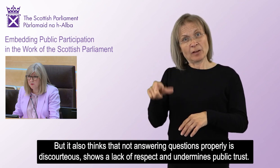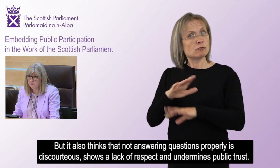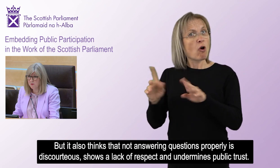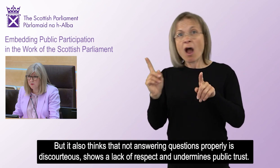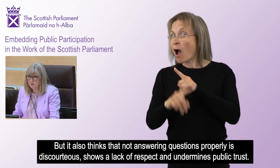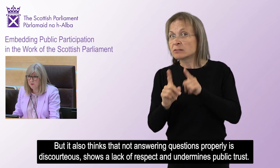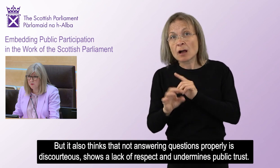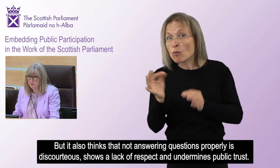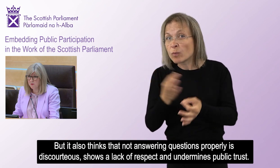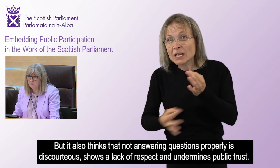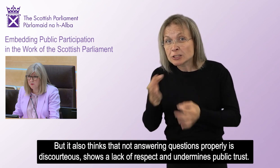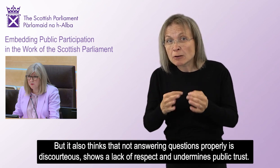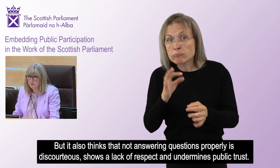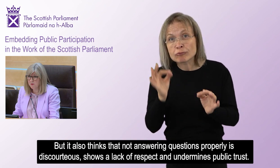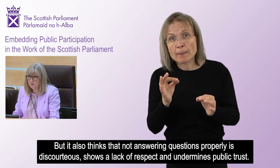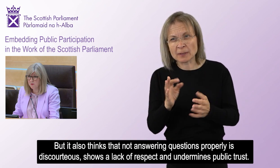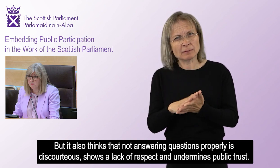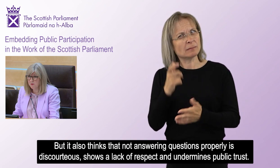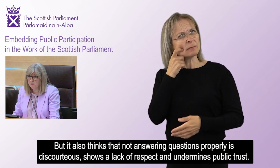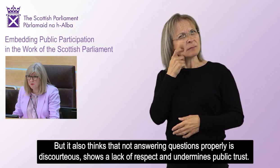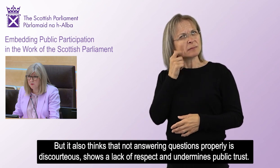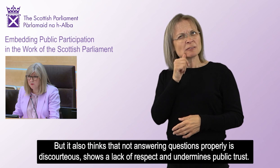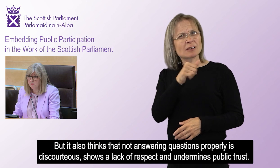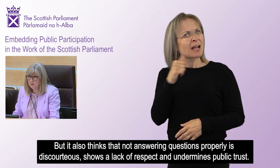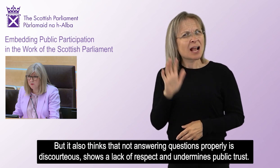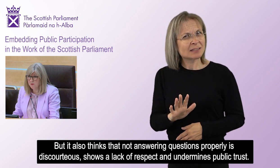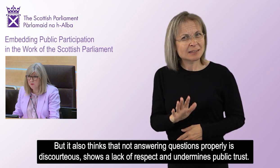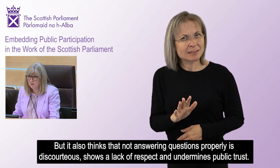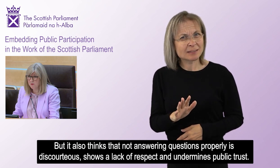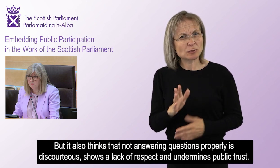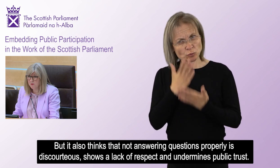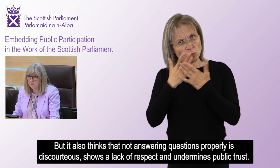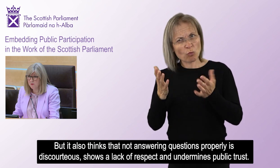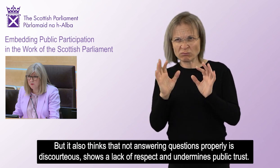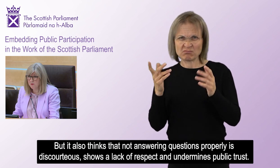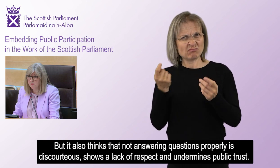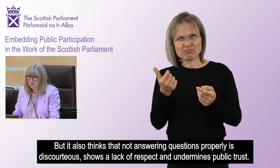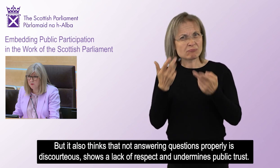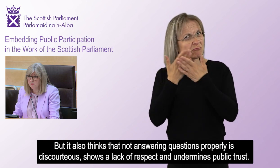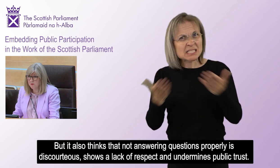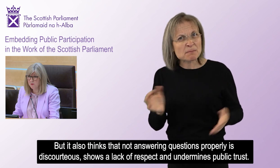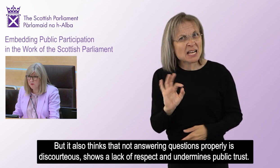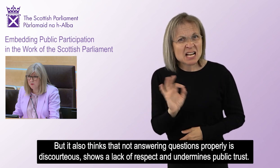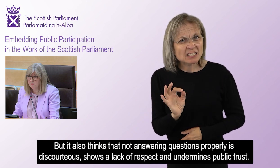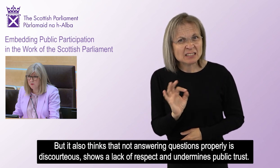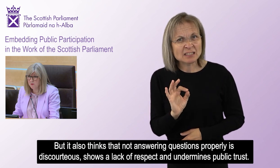But it also thinks that not answering questions properly is discourteous, shows a lack of respect and